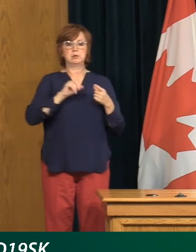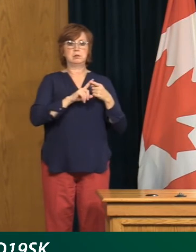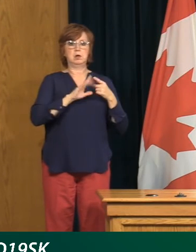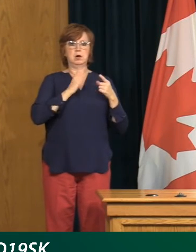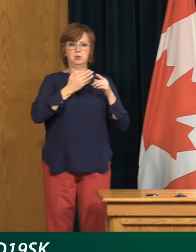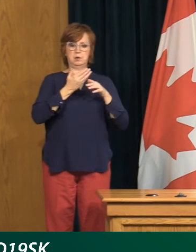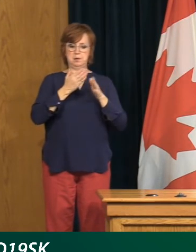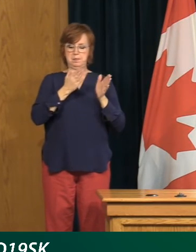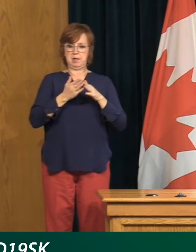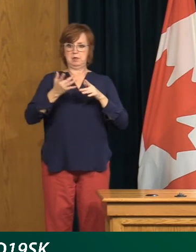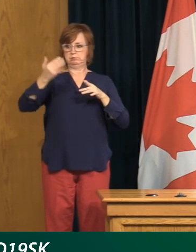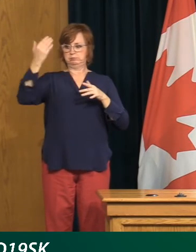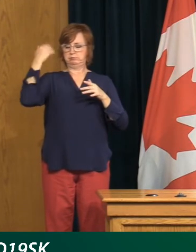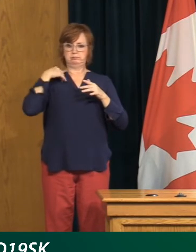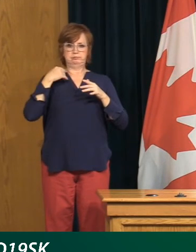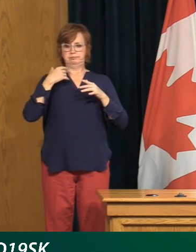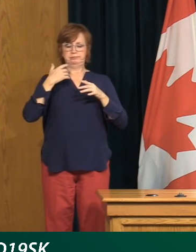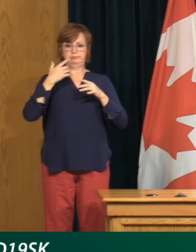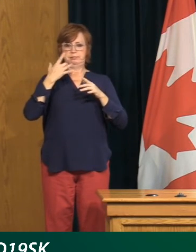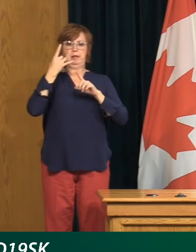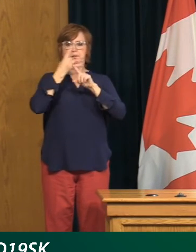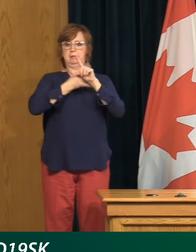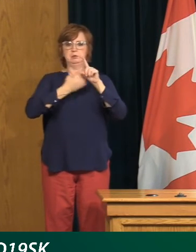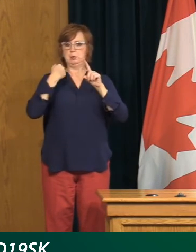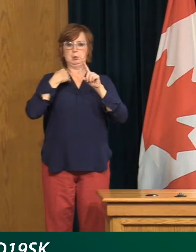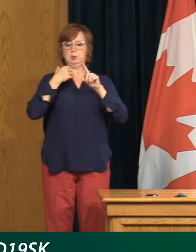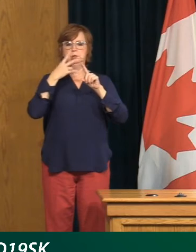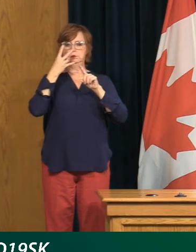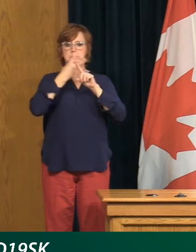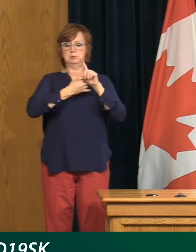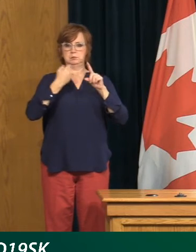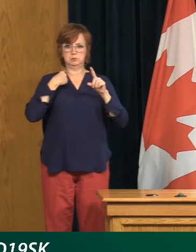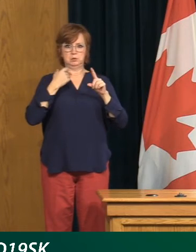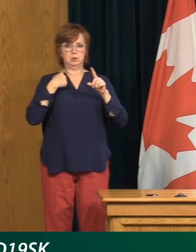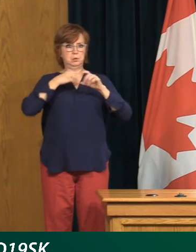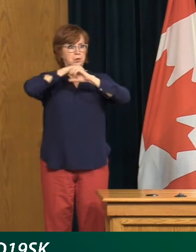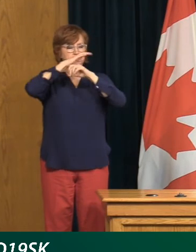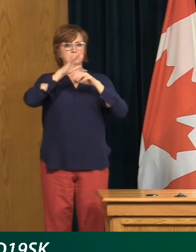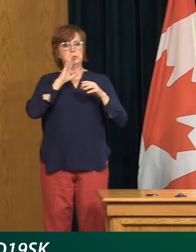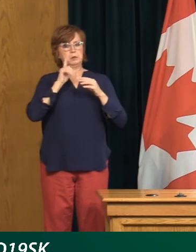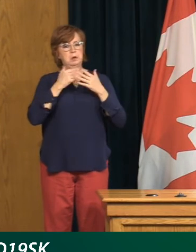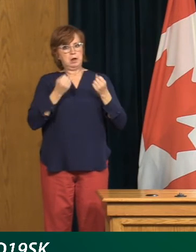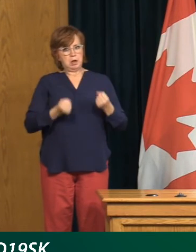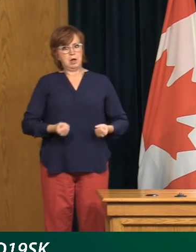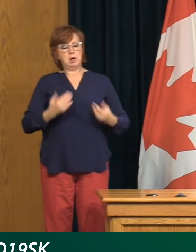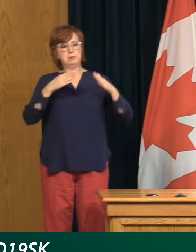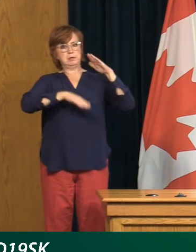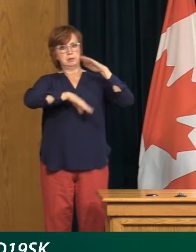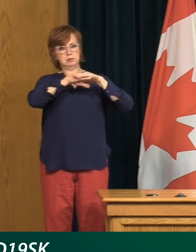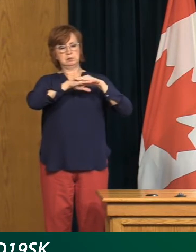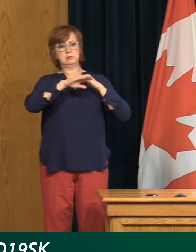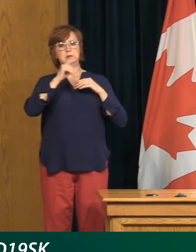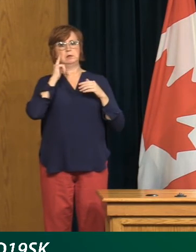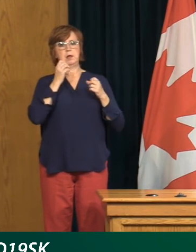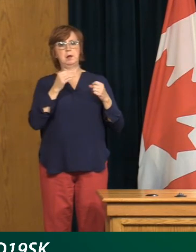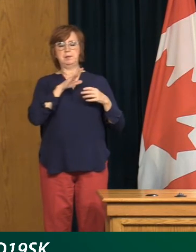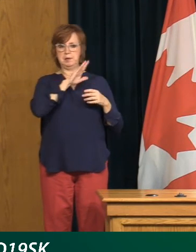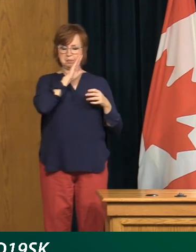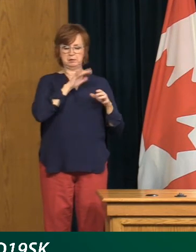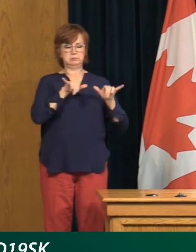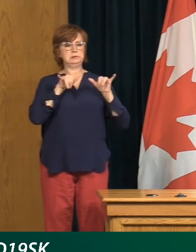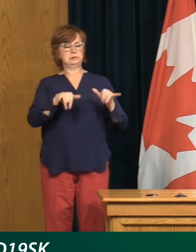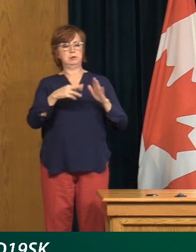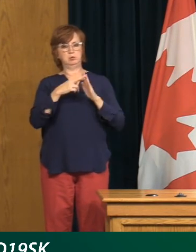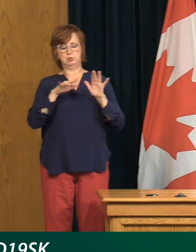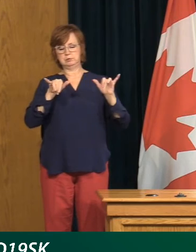offensive and defensive strategies, which were primarily focusing on bed capacity on the defensive side in April, those have not